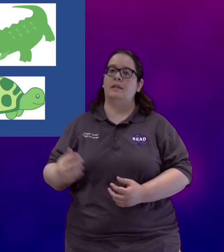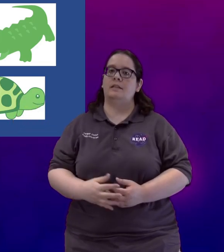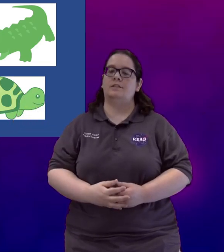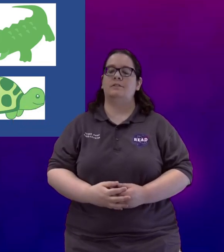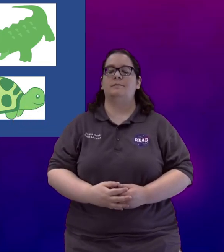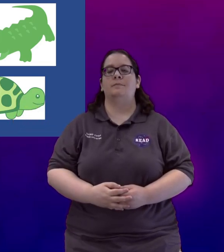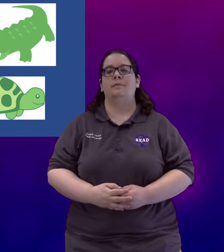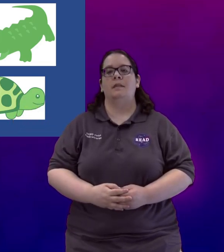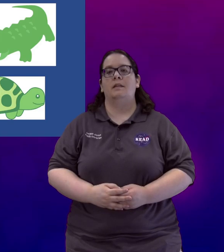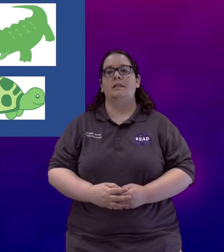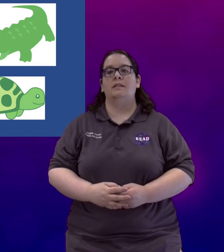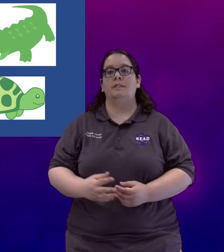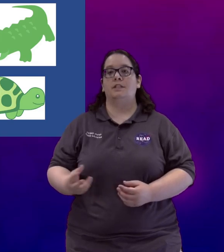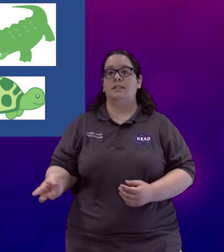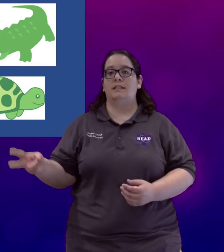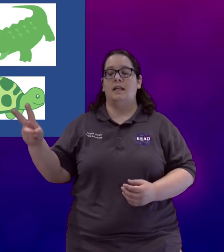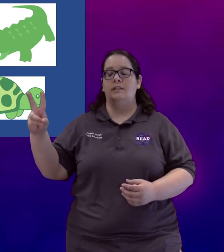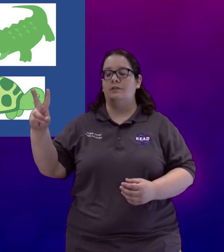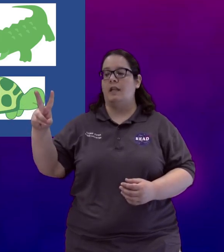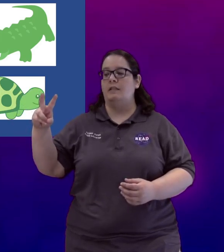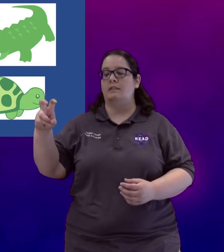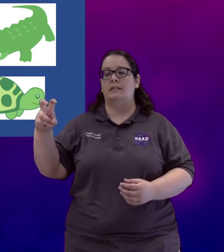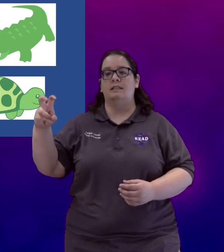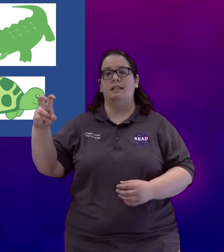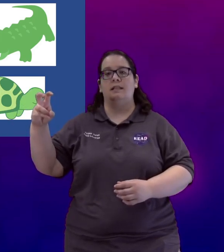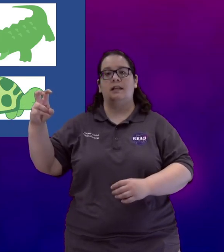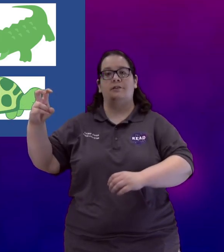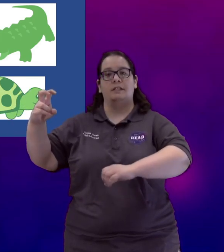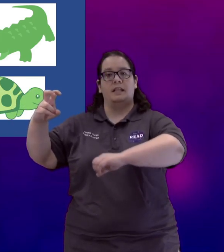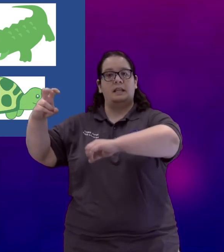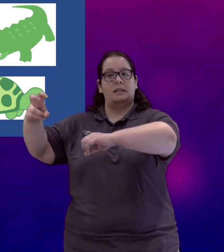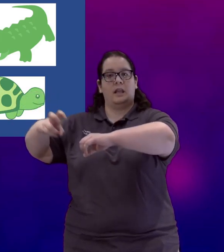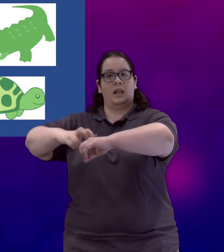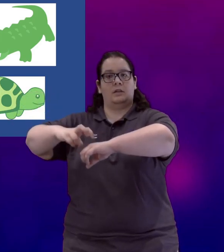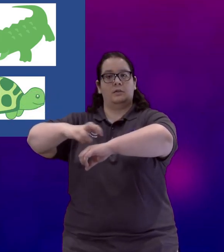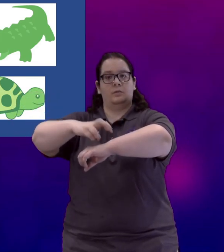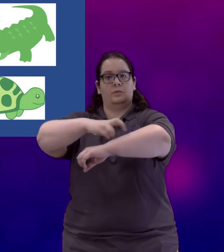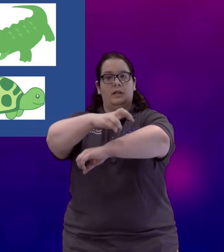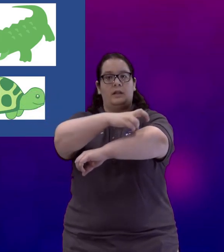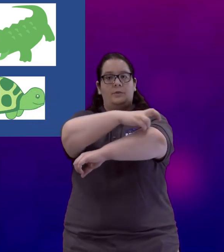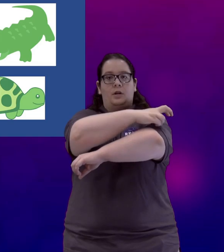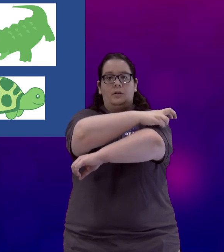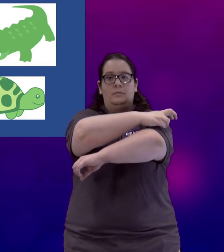Lizard. Some suggested signs for that is to take the sign for snake and run it up your arm